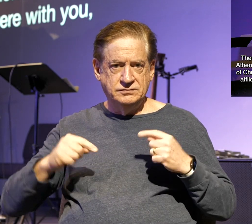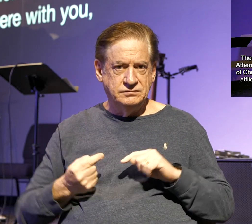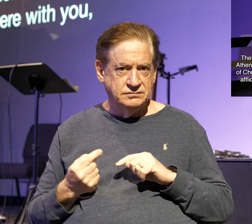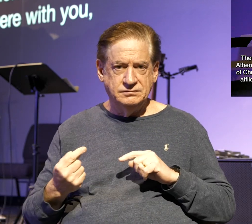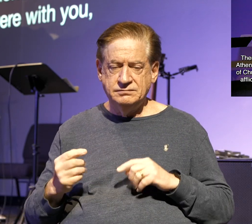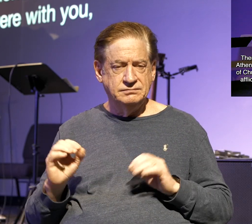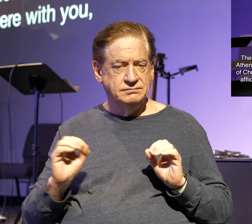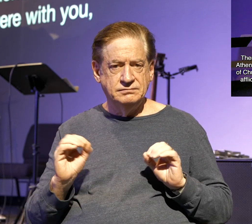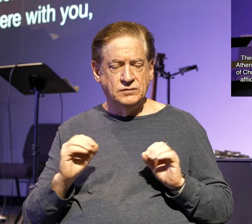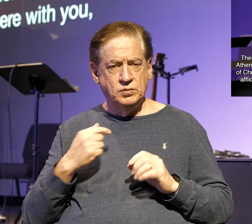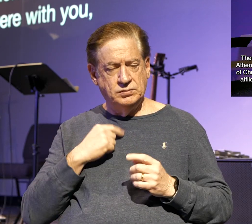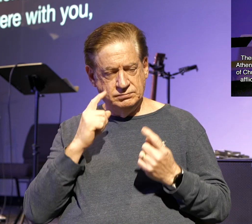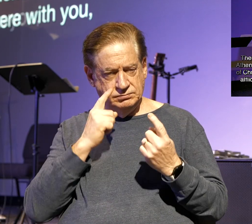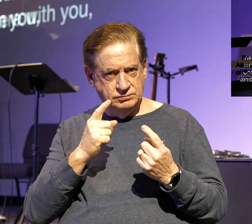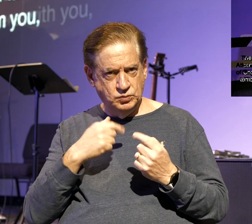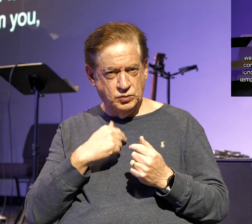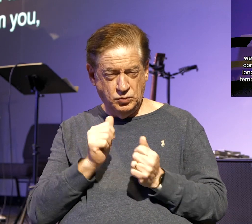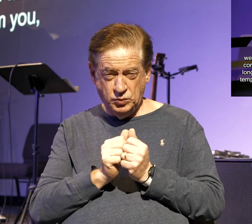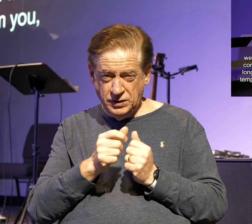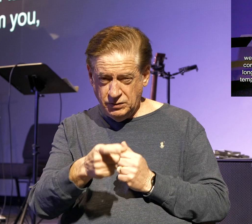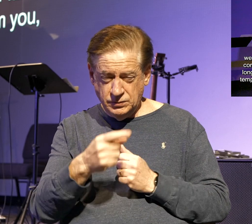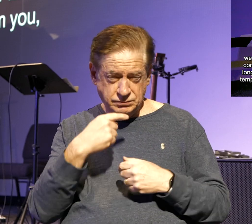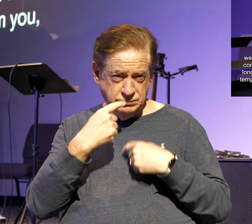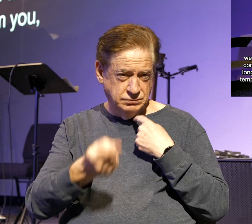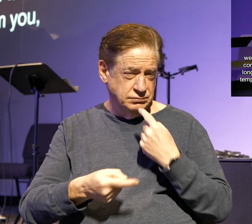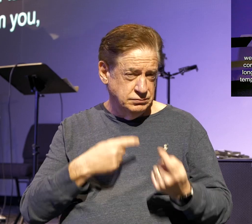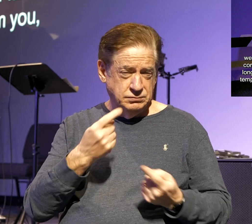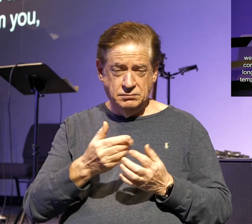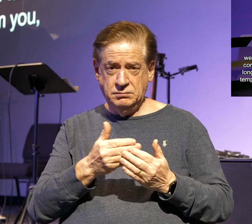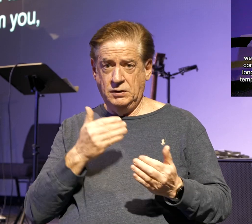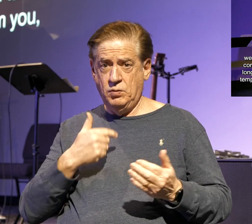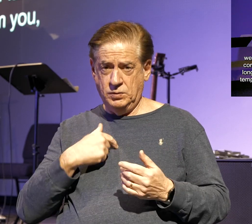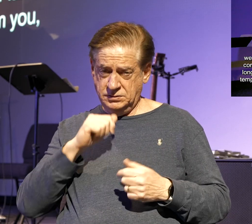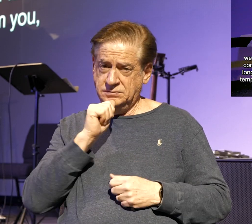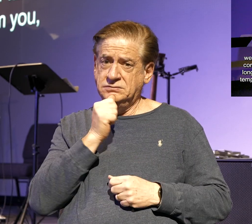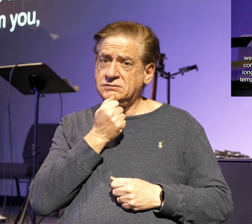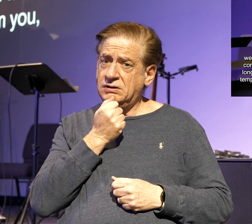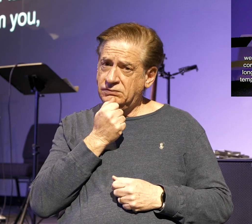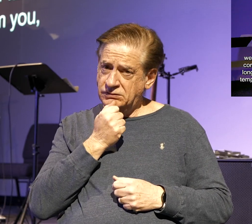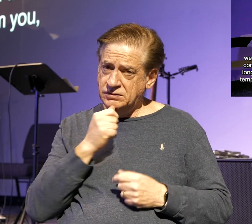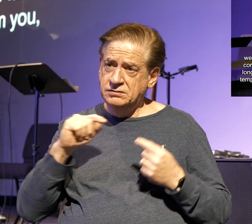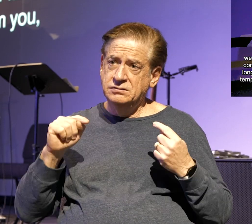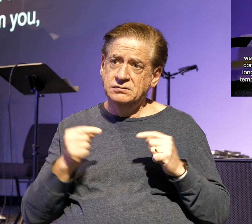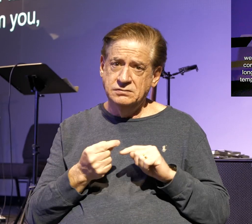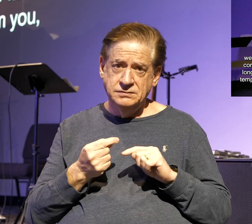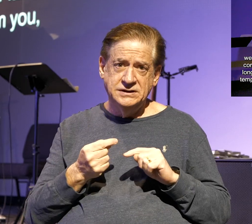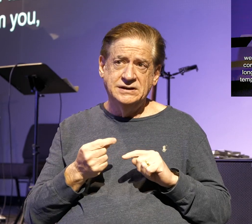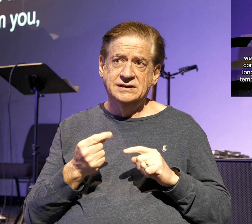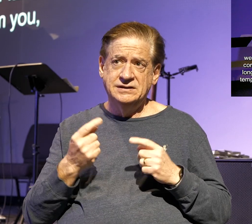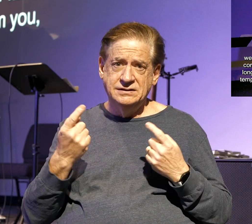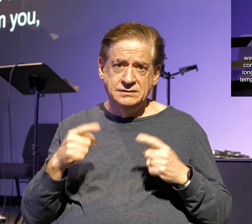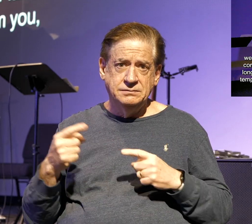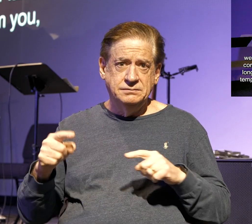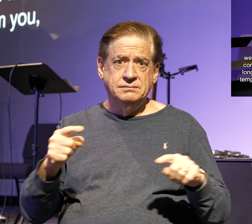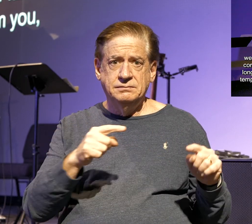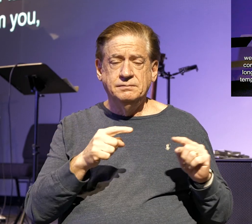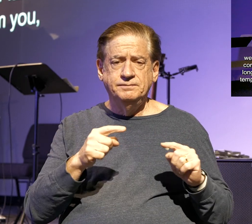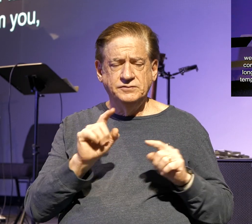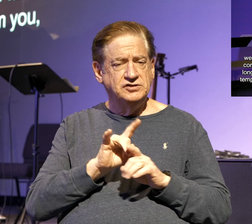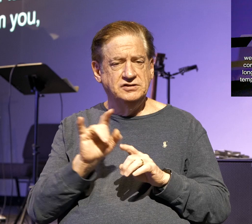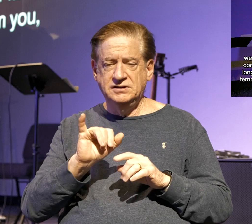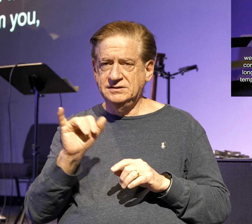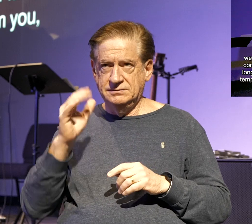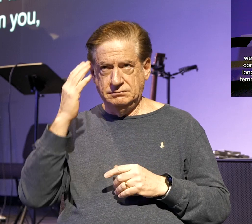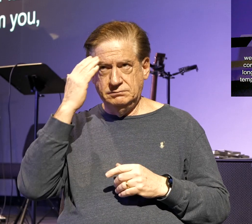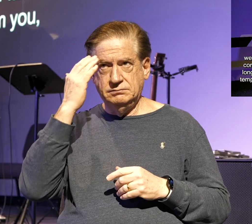For when we were with you, we kept telling you beforehand that we were to suffer affliction, just as it has come to pass, and just